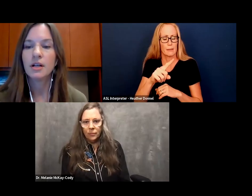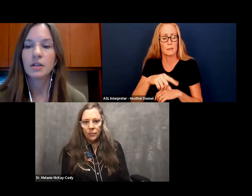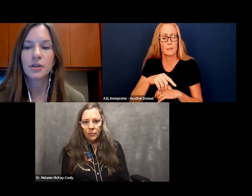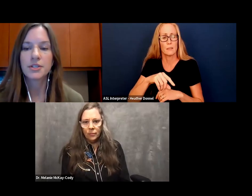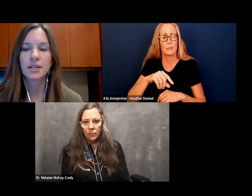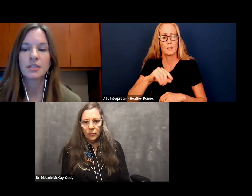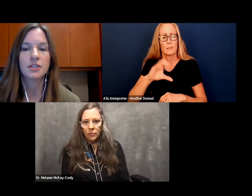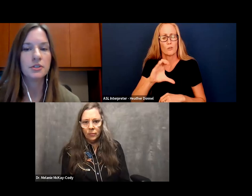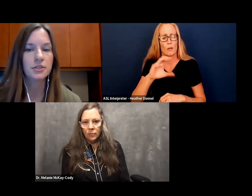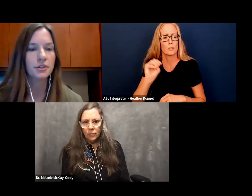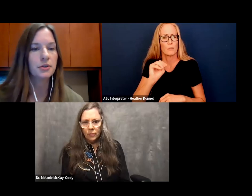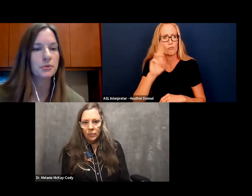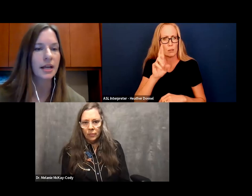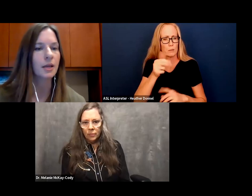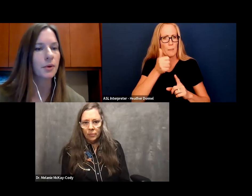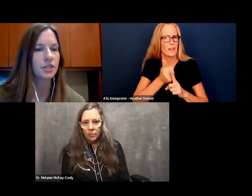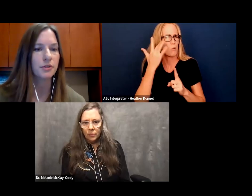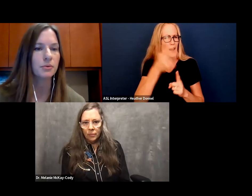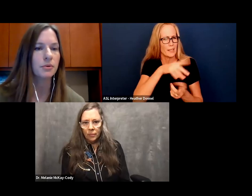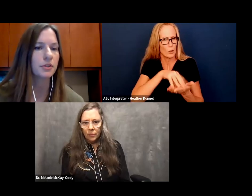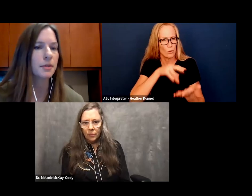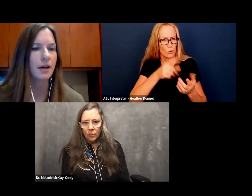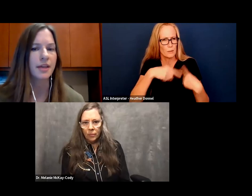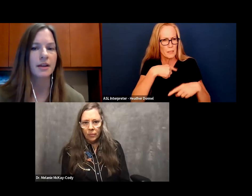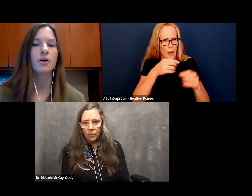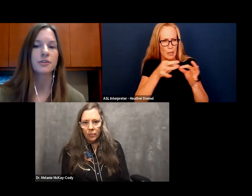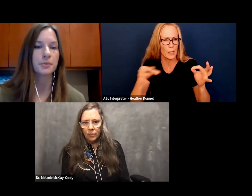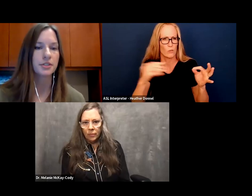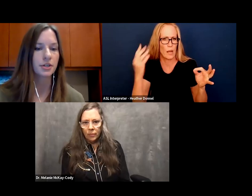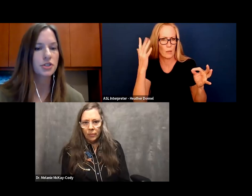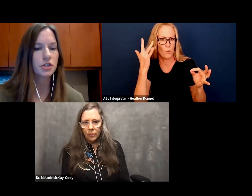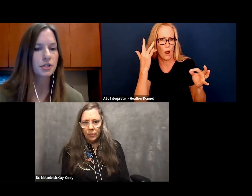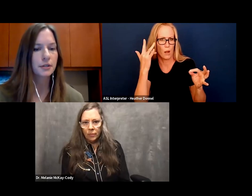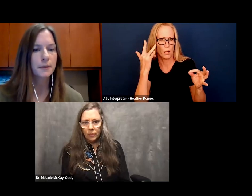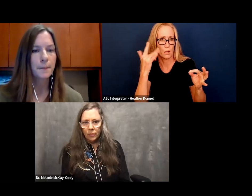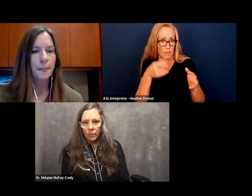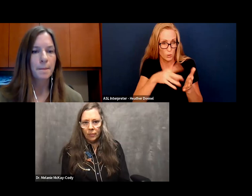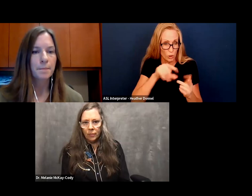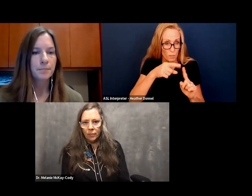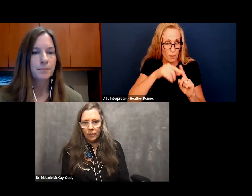learned and continued to use sign language, if you learned about that at all in your research.